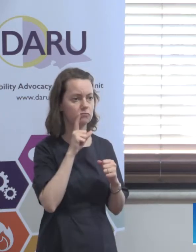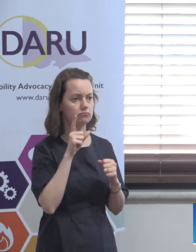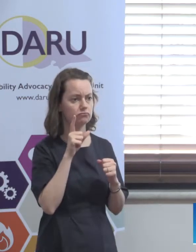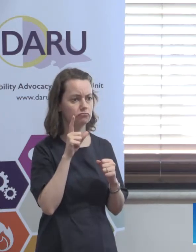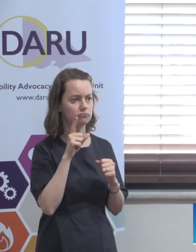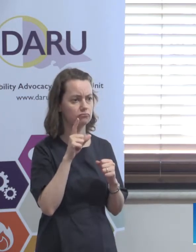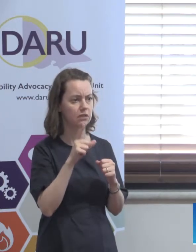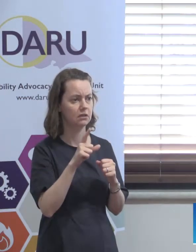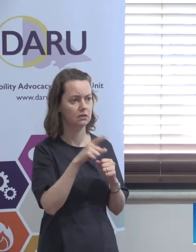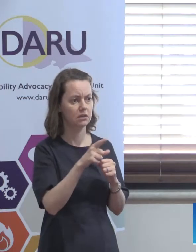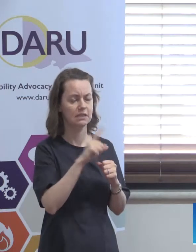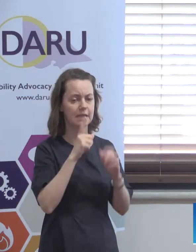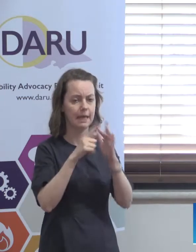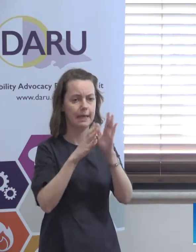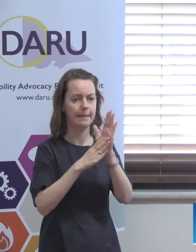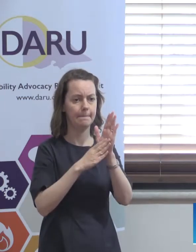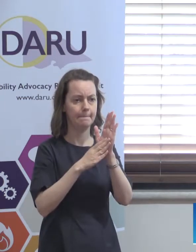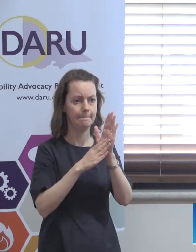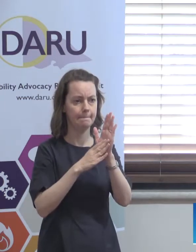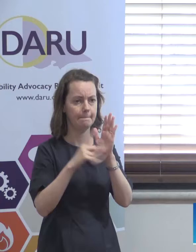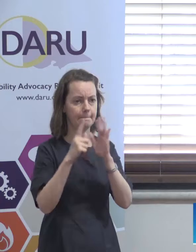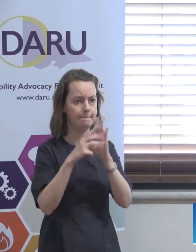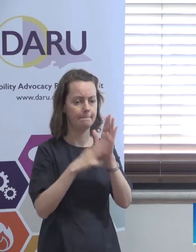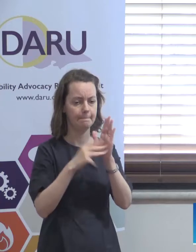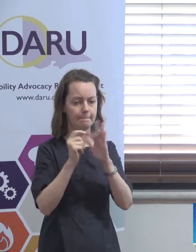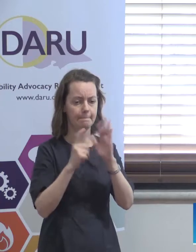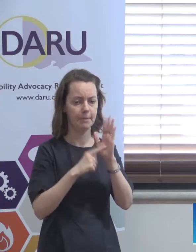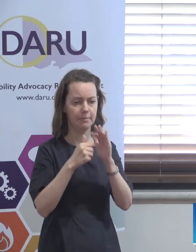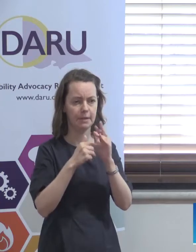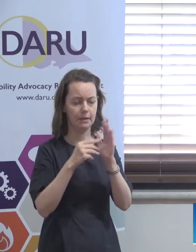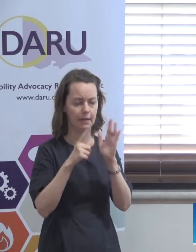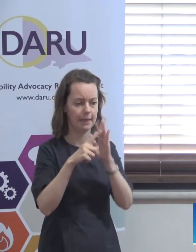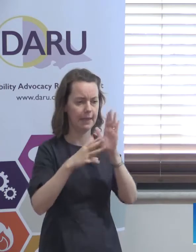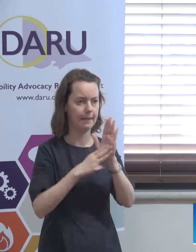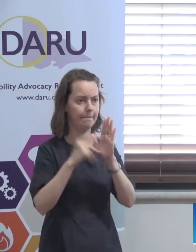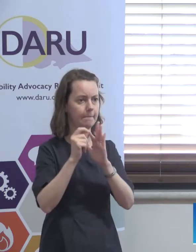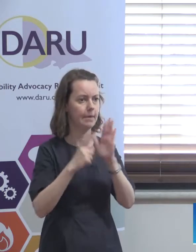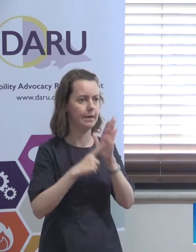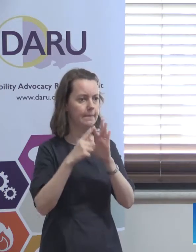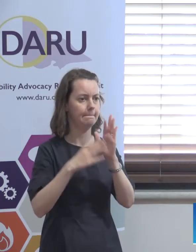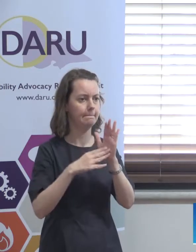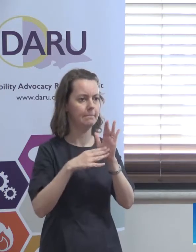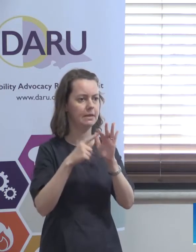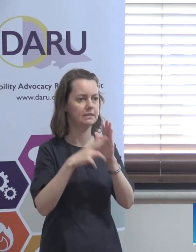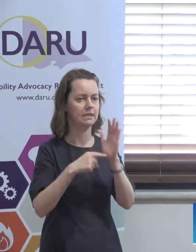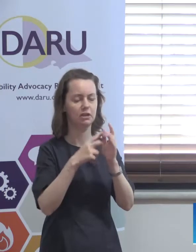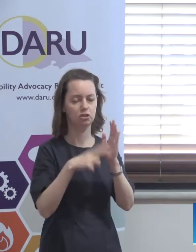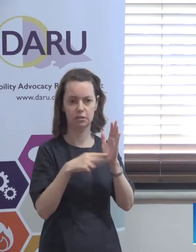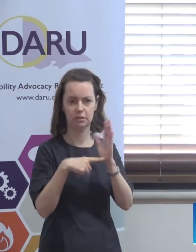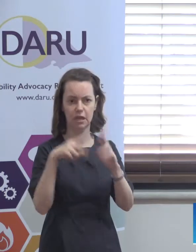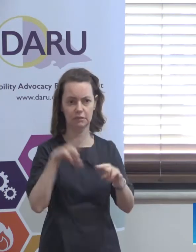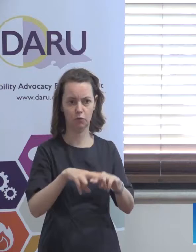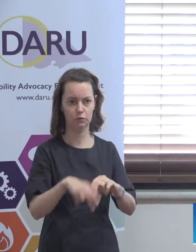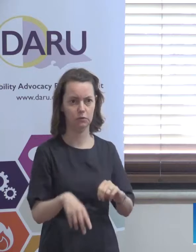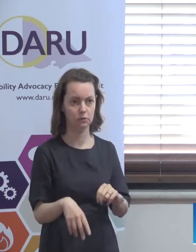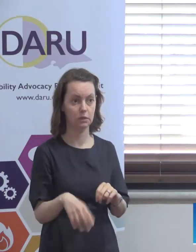Must be something. Anyway, think about it and see if you can find, because it's important, it's particularly